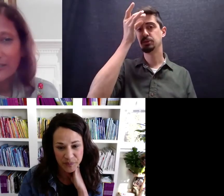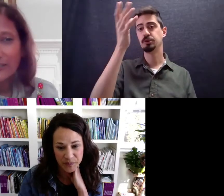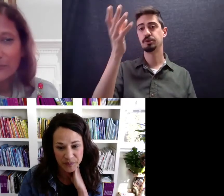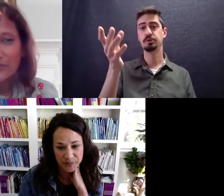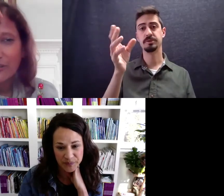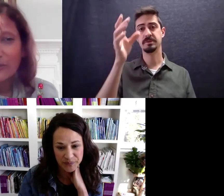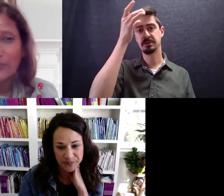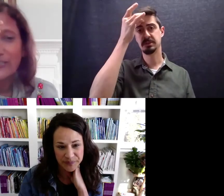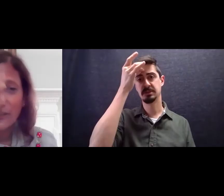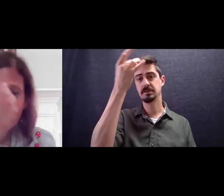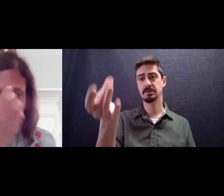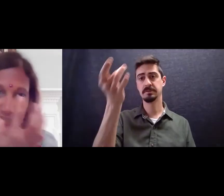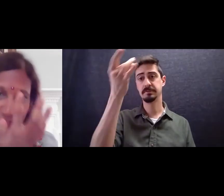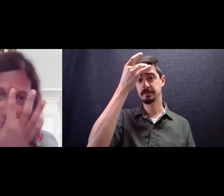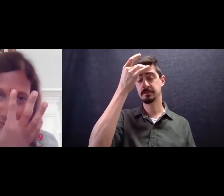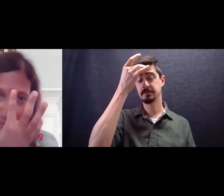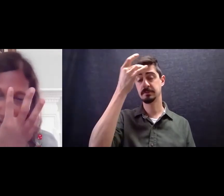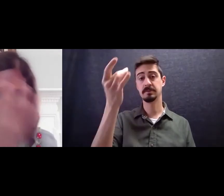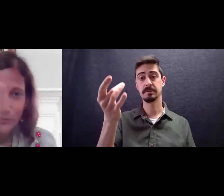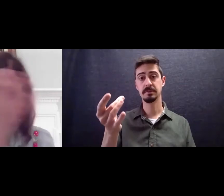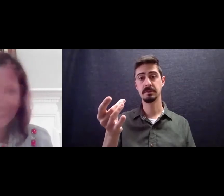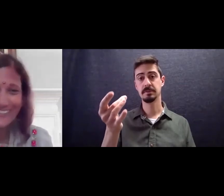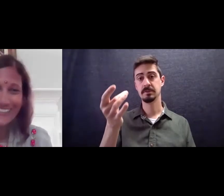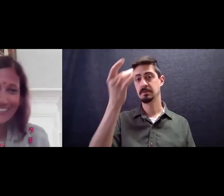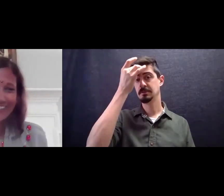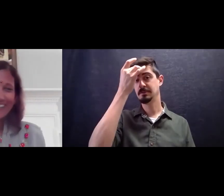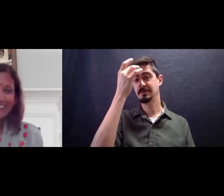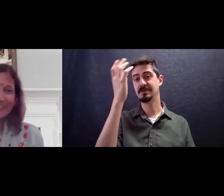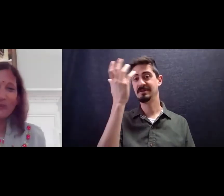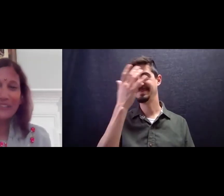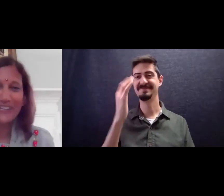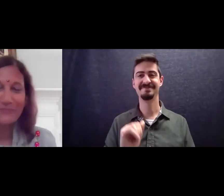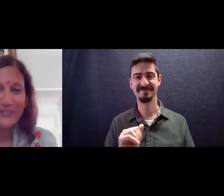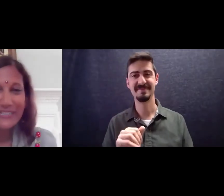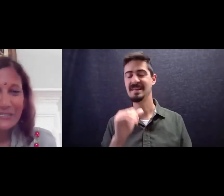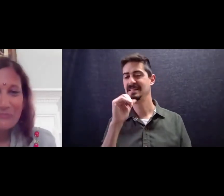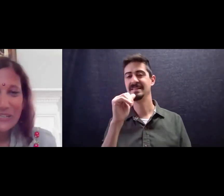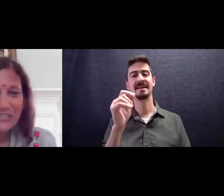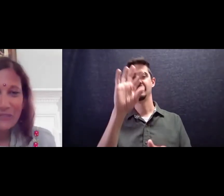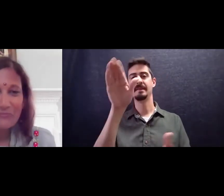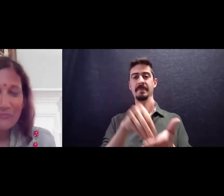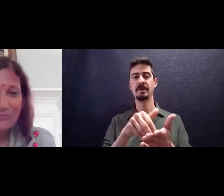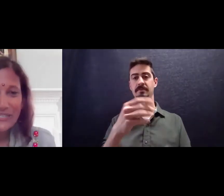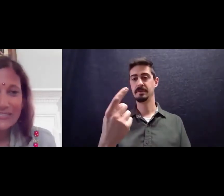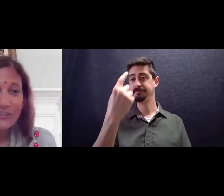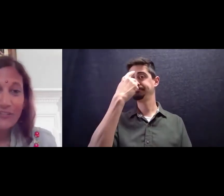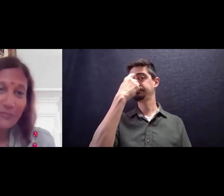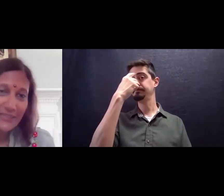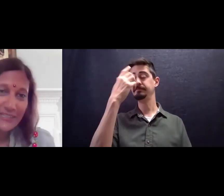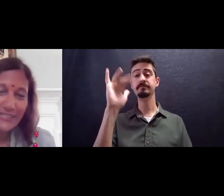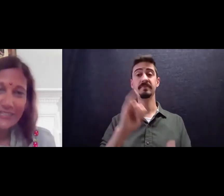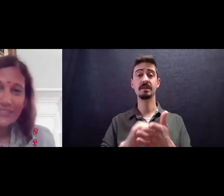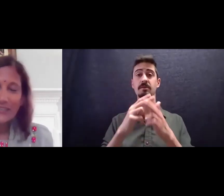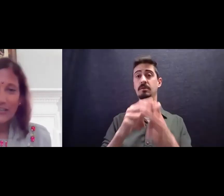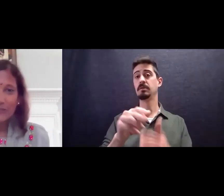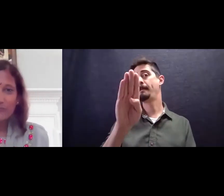See, that comes off. I'm going to take it off because then if I put it back on, it won't be written. But it's called a